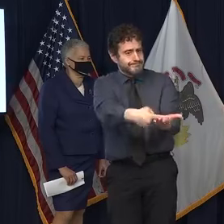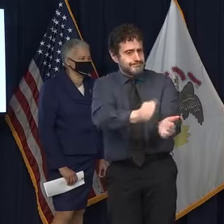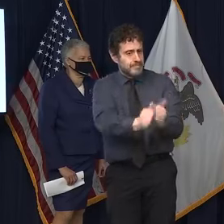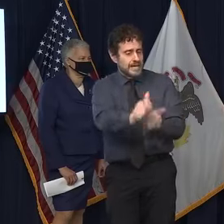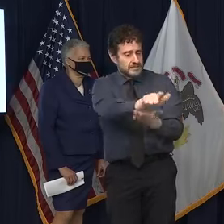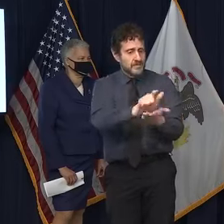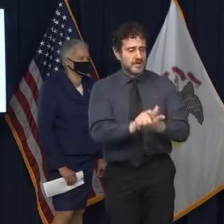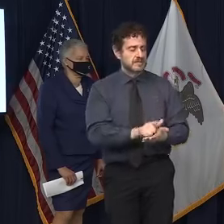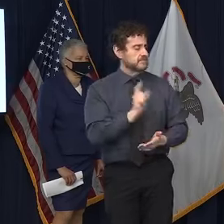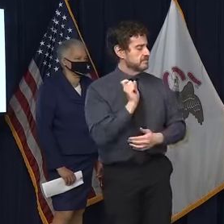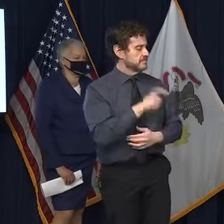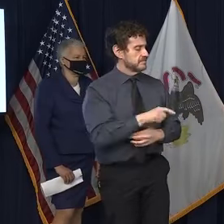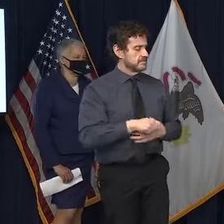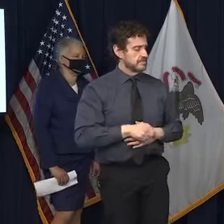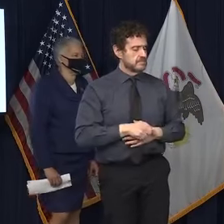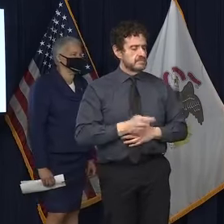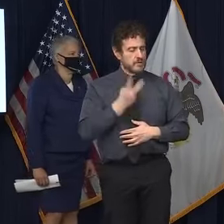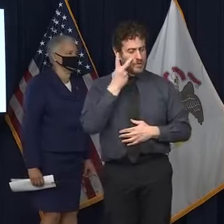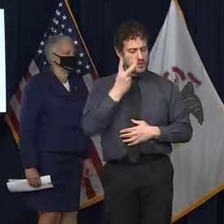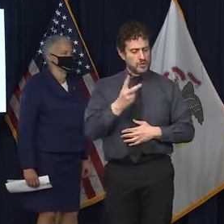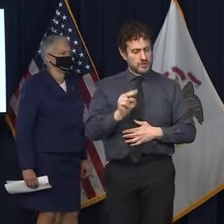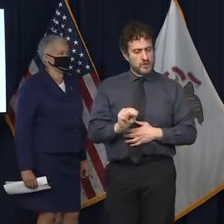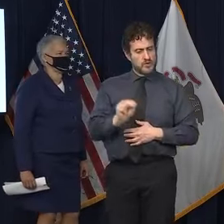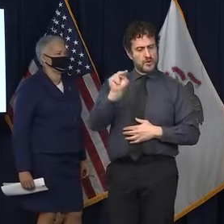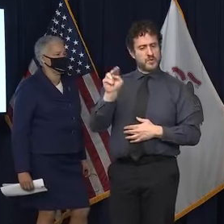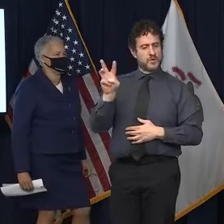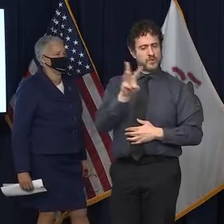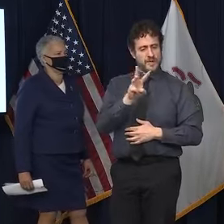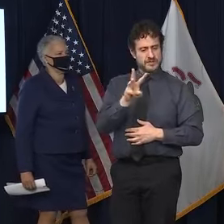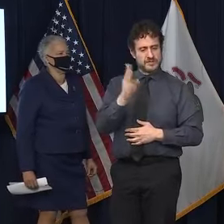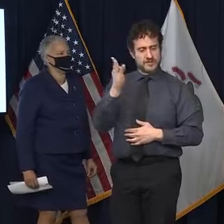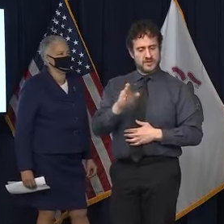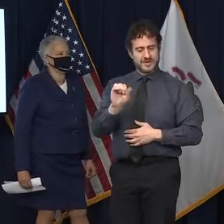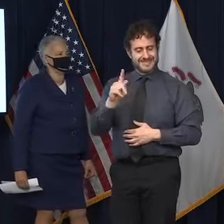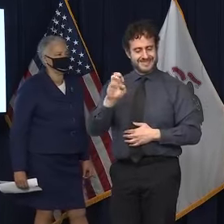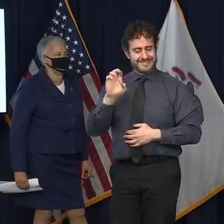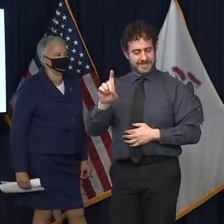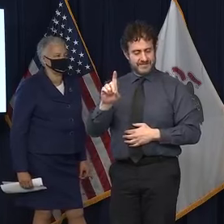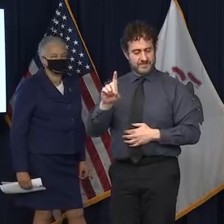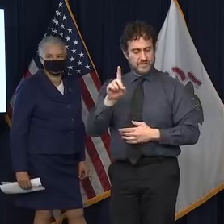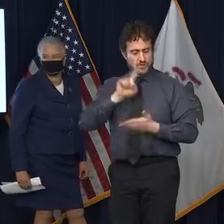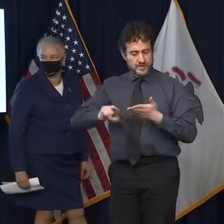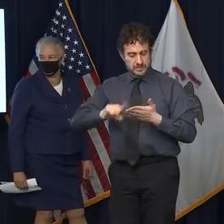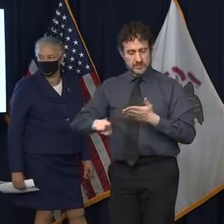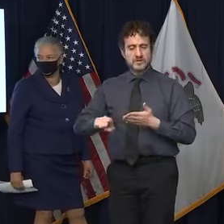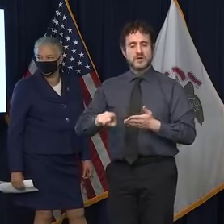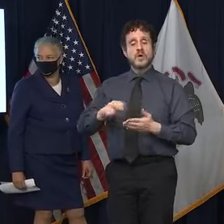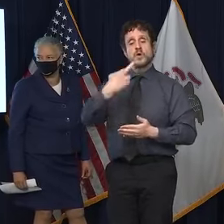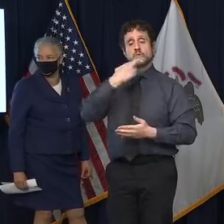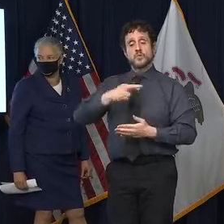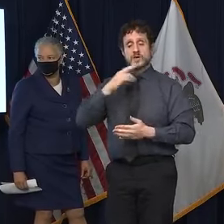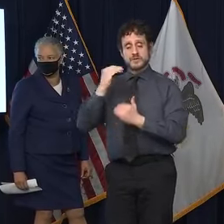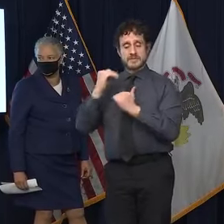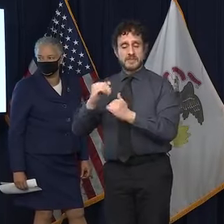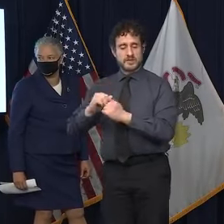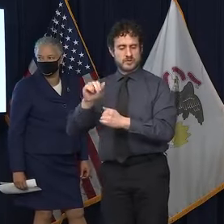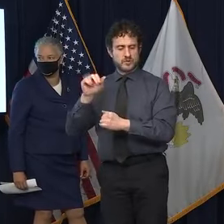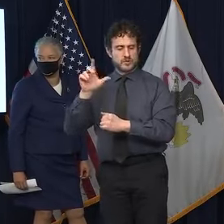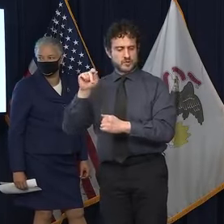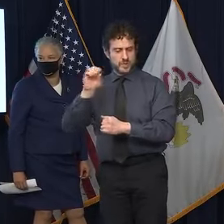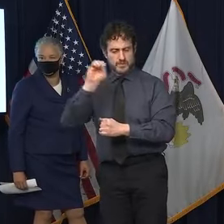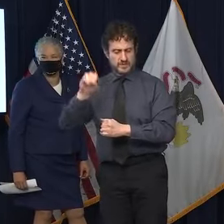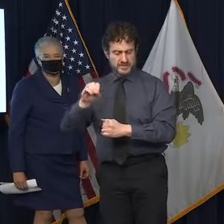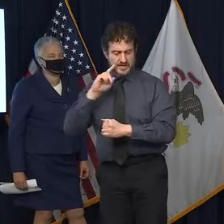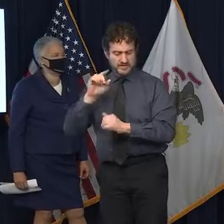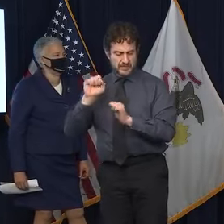the AP. You probably saw the Northwestern-Stanford study that restaurants limiting to 20% capacity produce 58% of